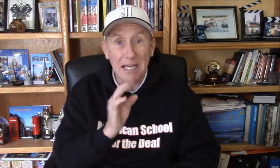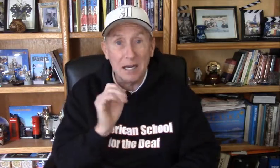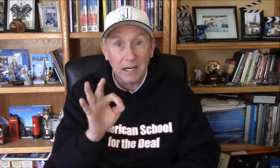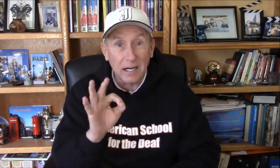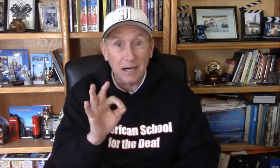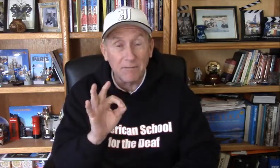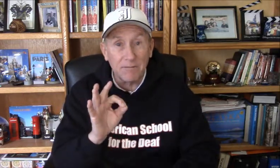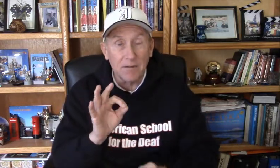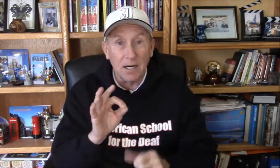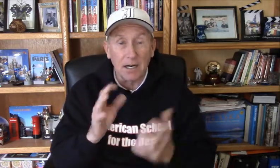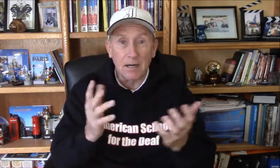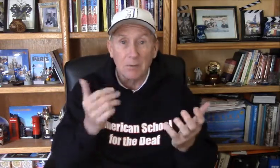of,